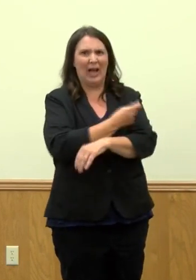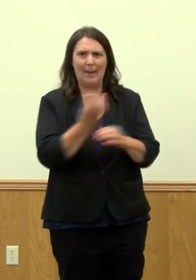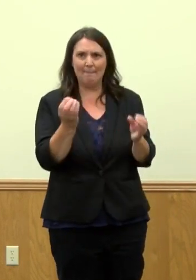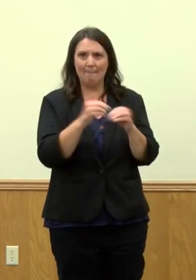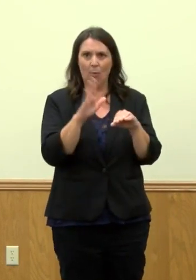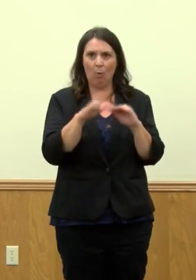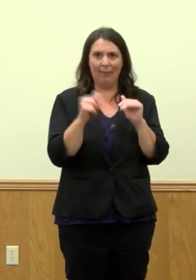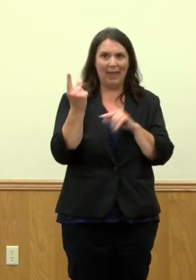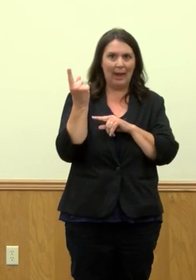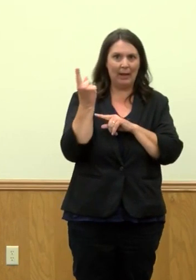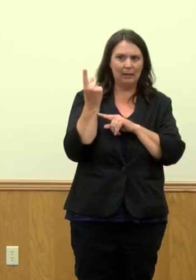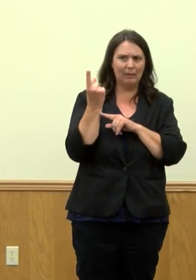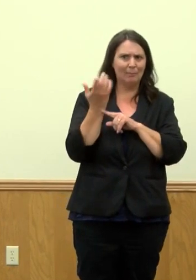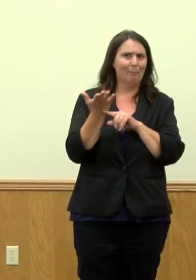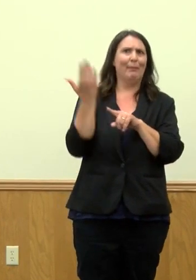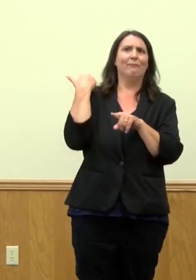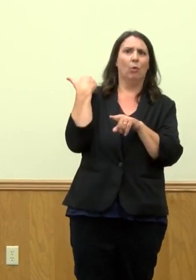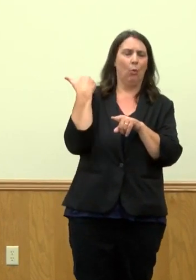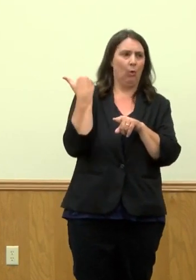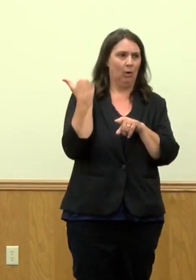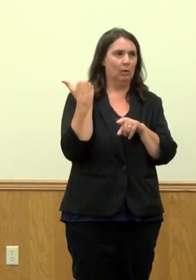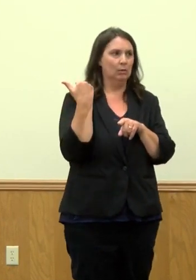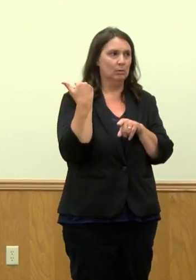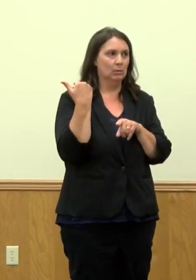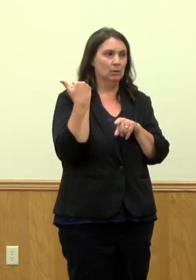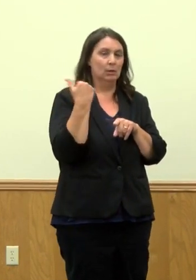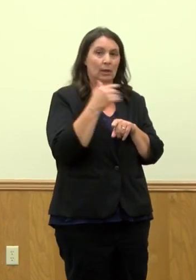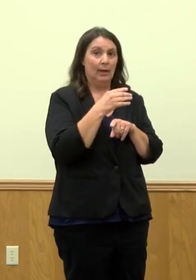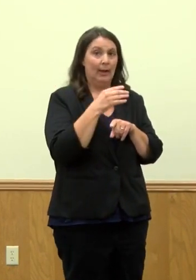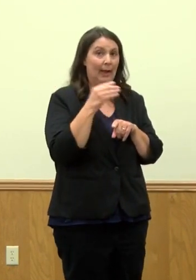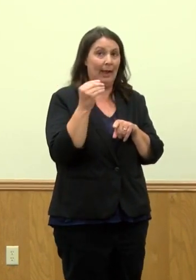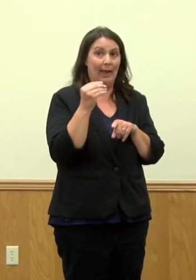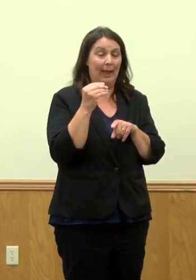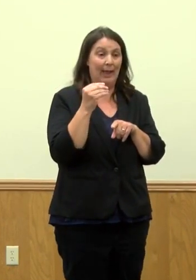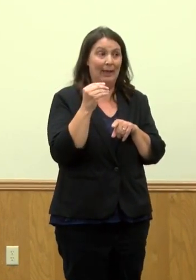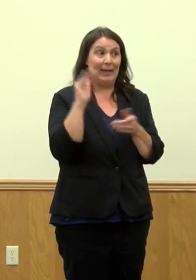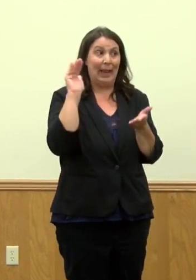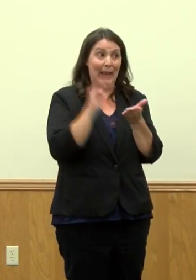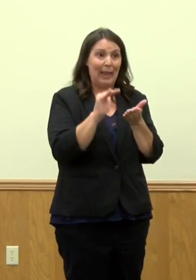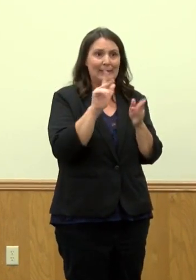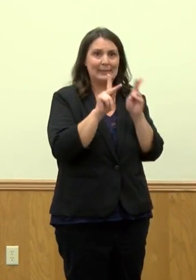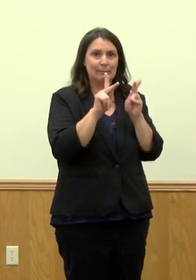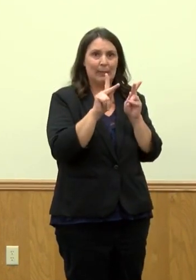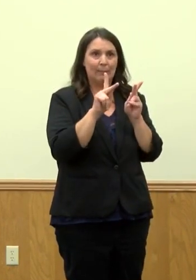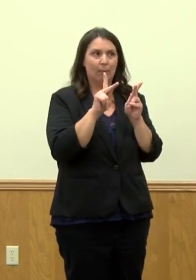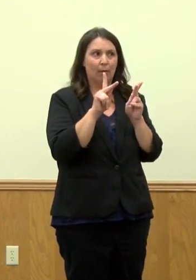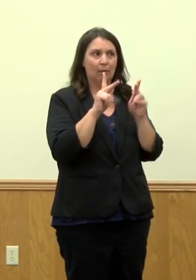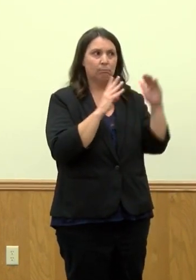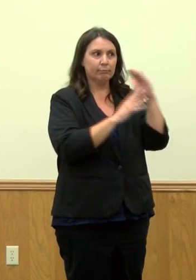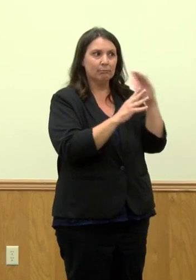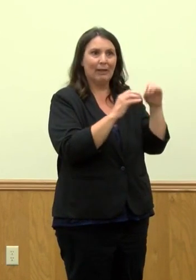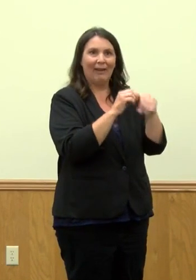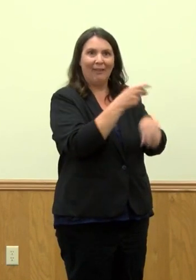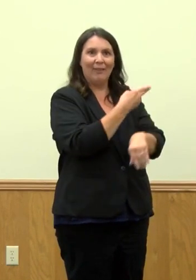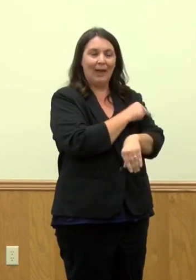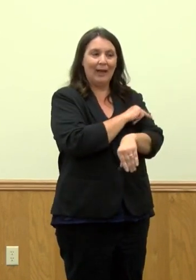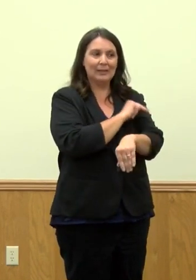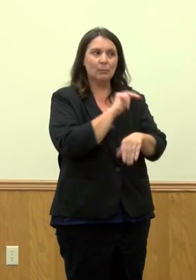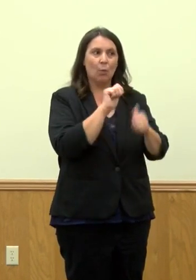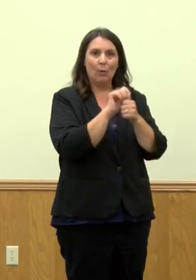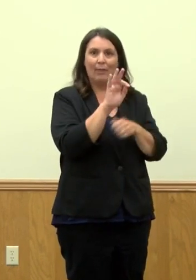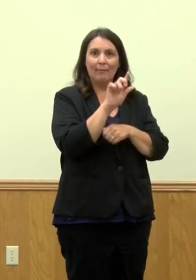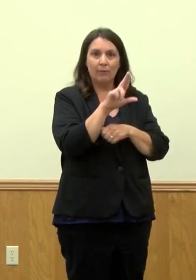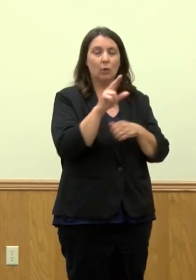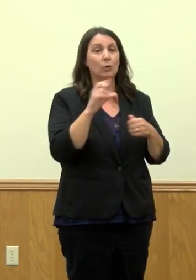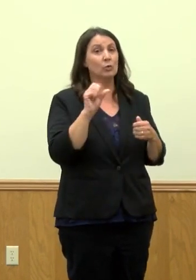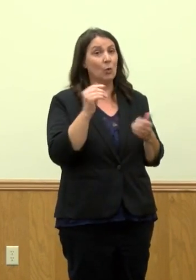that when we had actually a less of a capacity issue regarding influenza in our hospitals. So again, it comes back to us